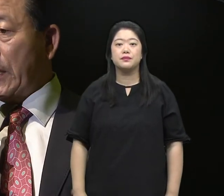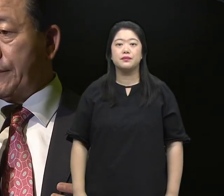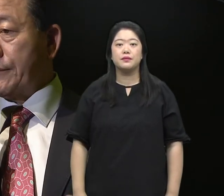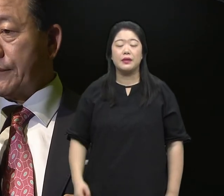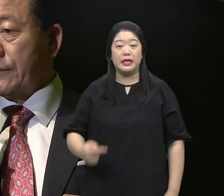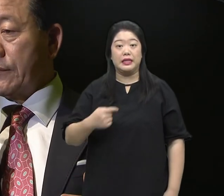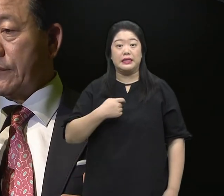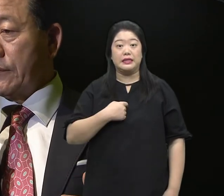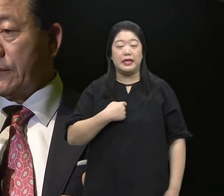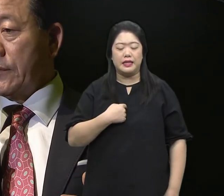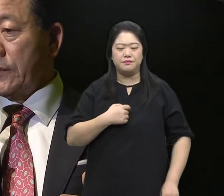I'm living in active